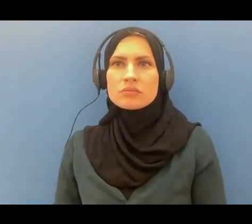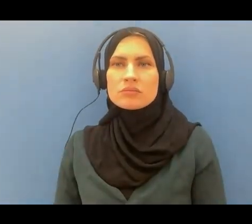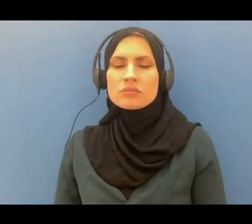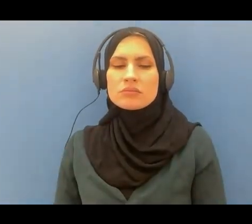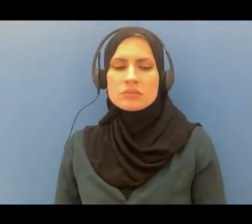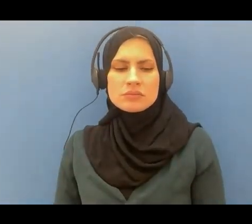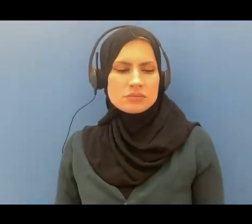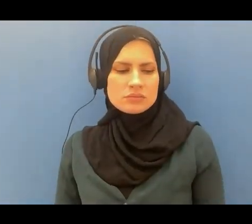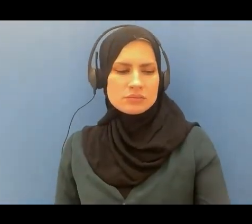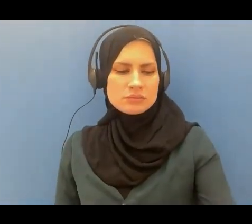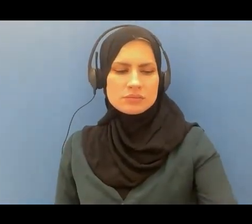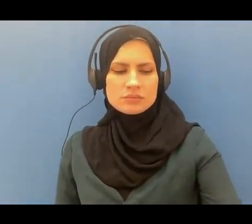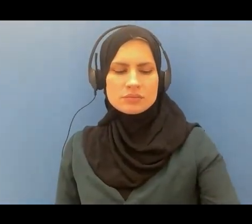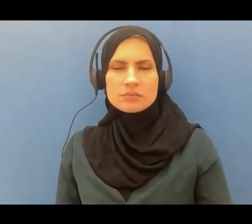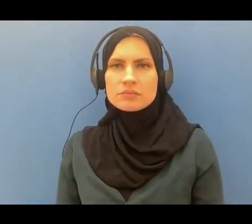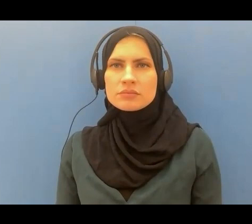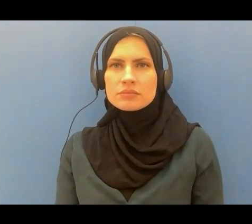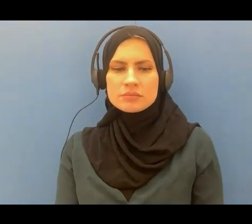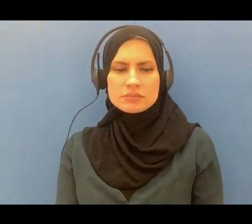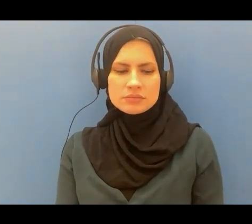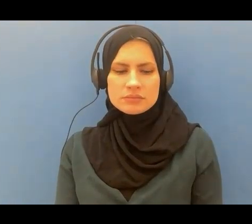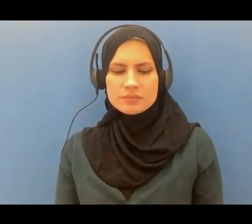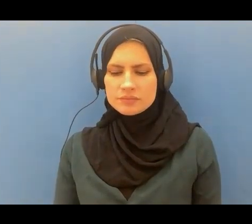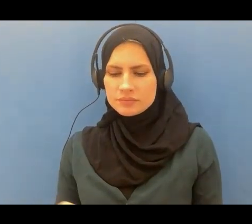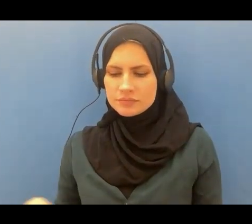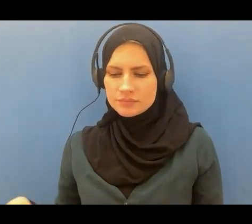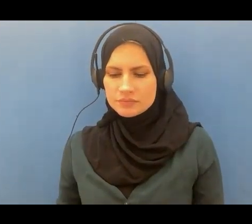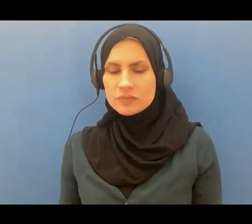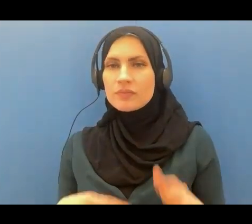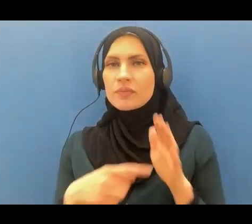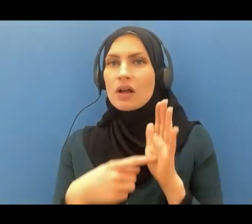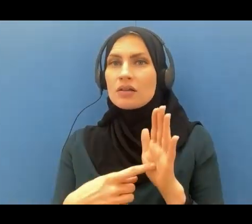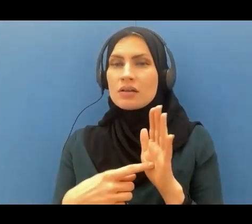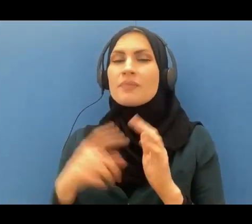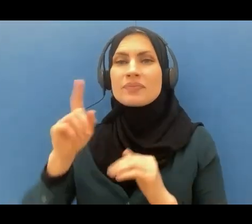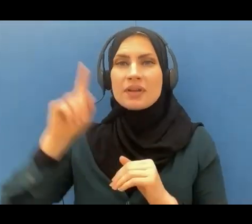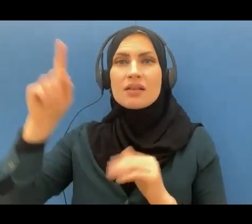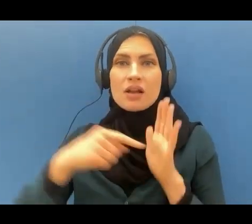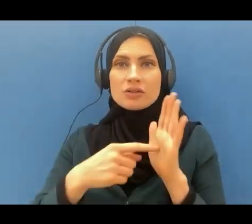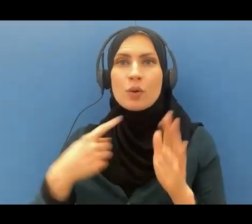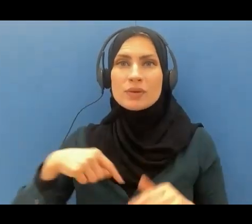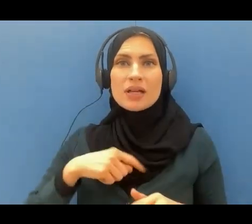Allah is giving us the plan the program for the day of judgment